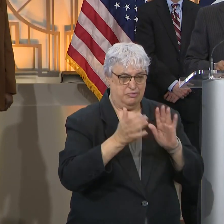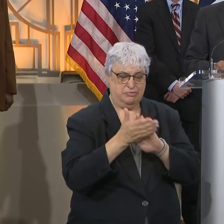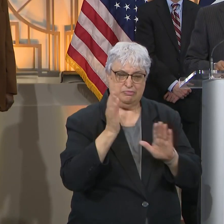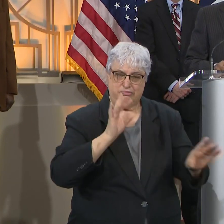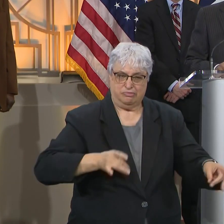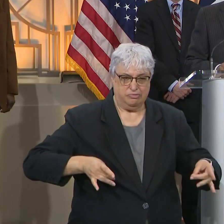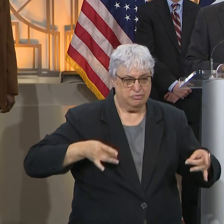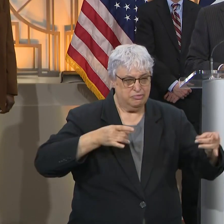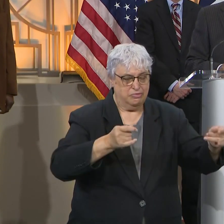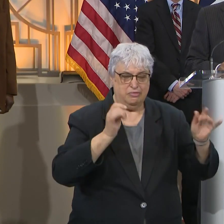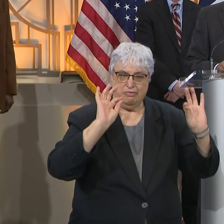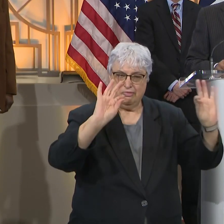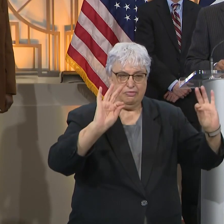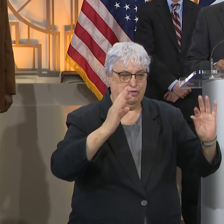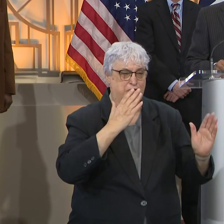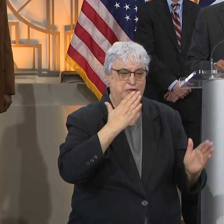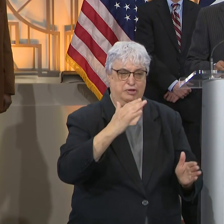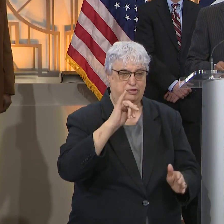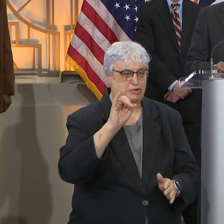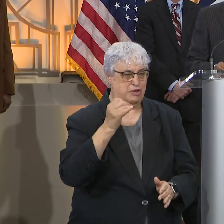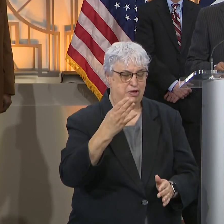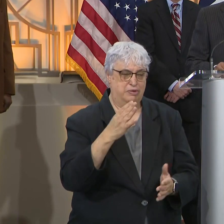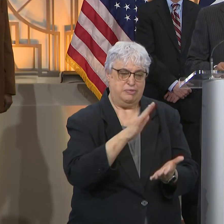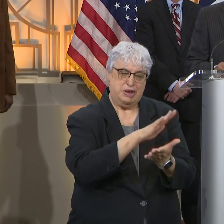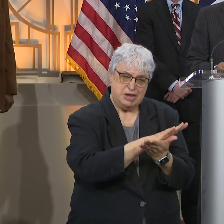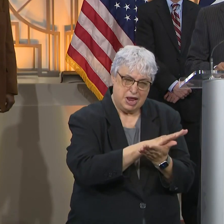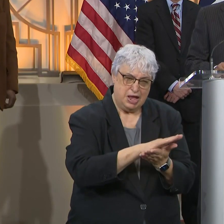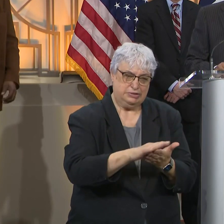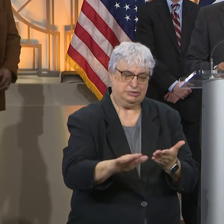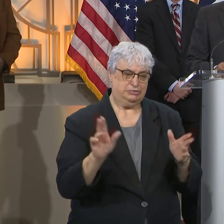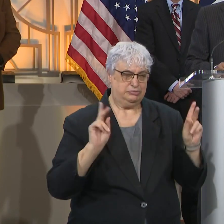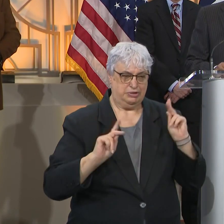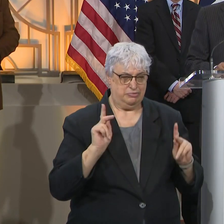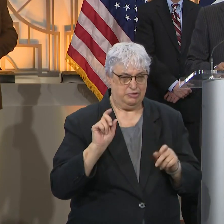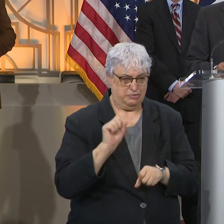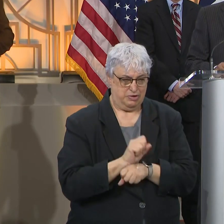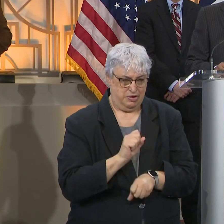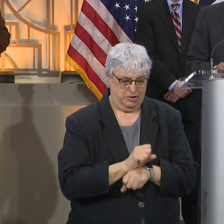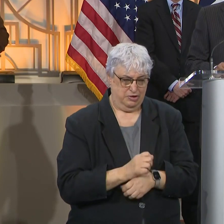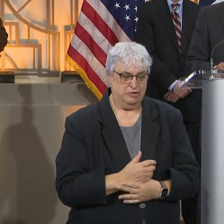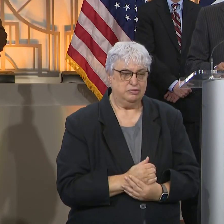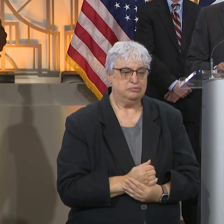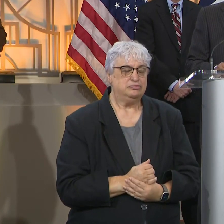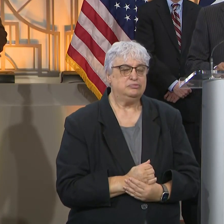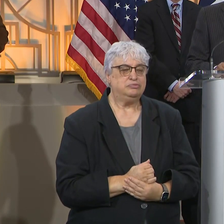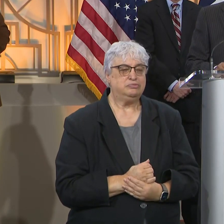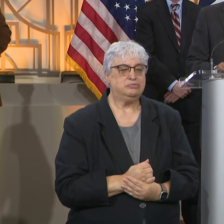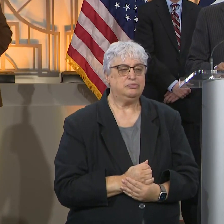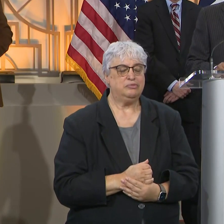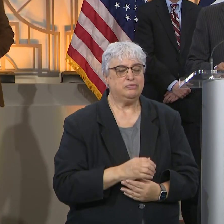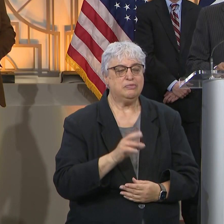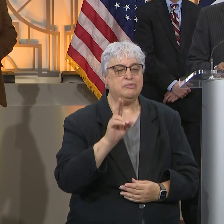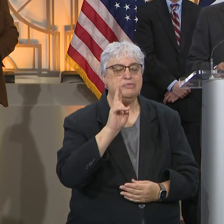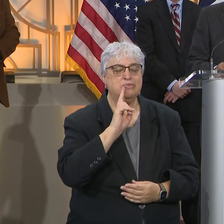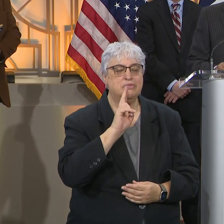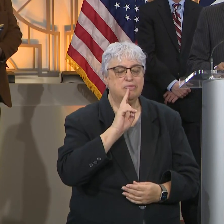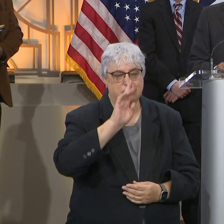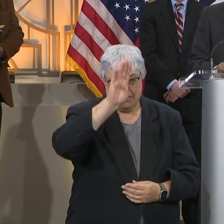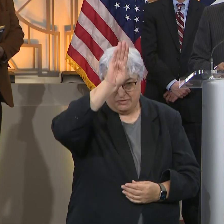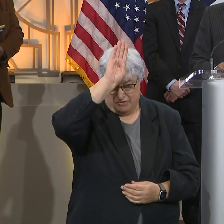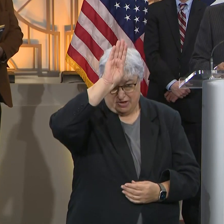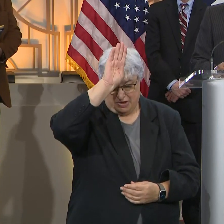out there were very, very nice and accommodating. I also want to thank Houston Fire EMS